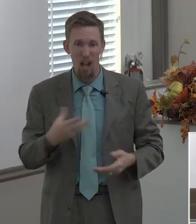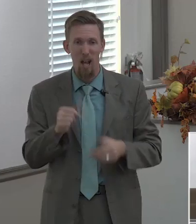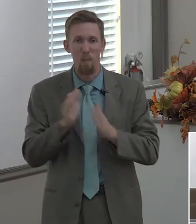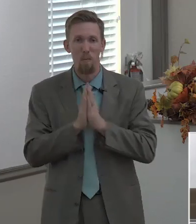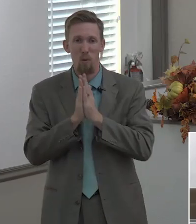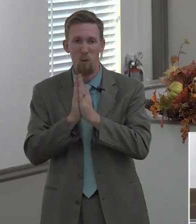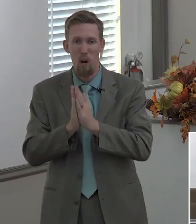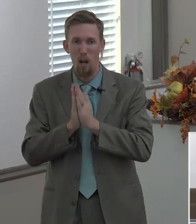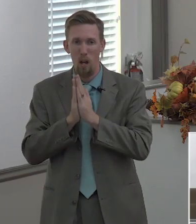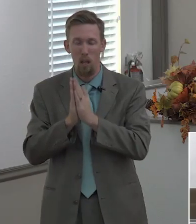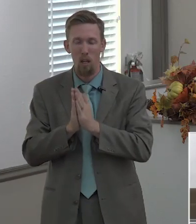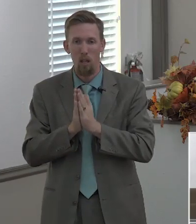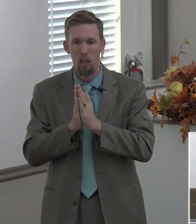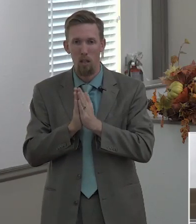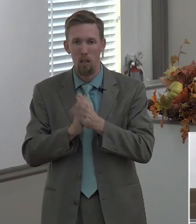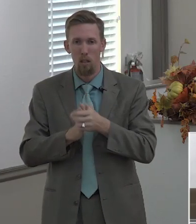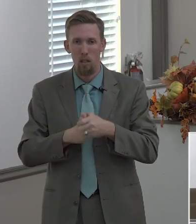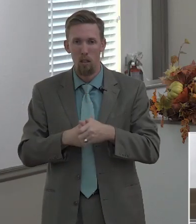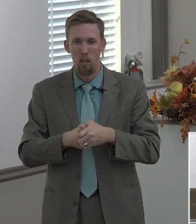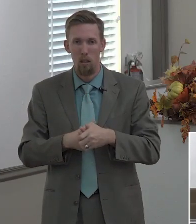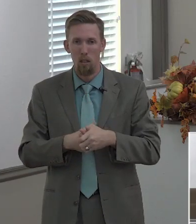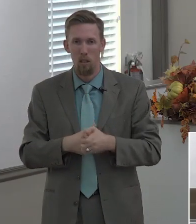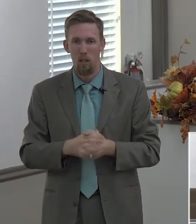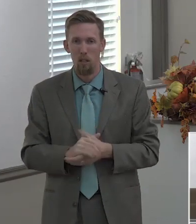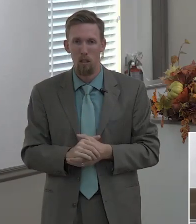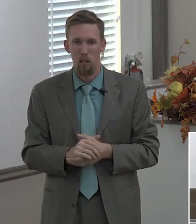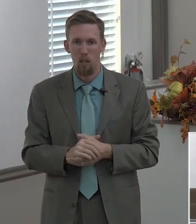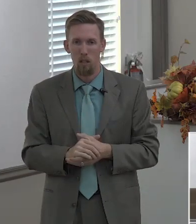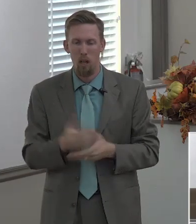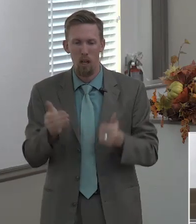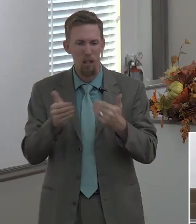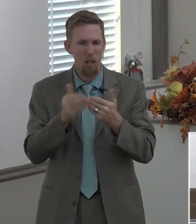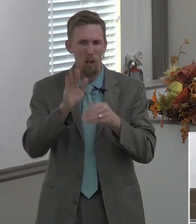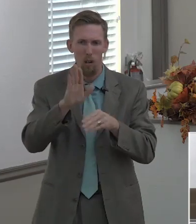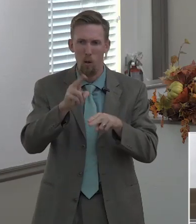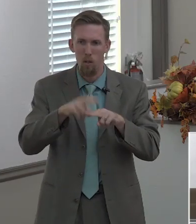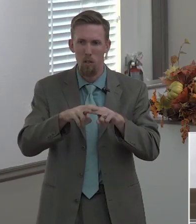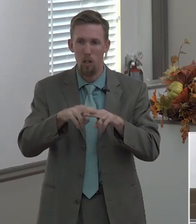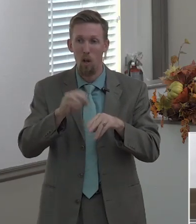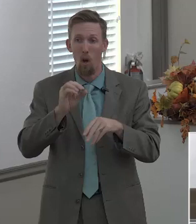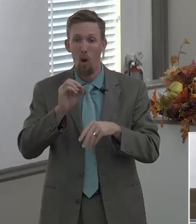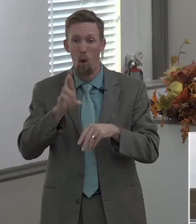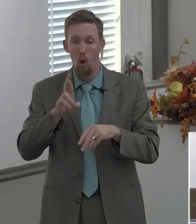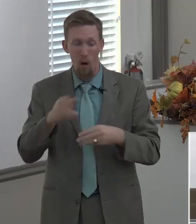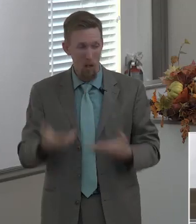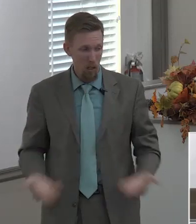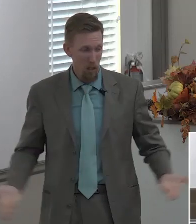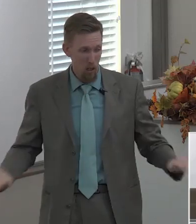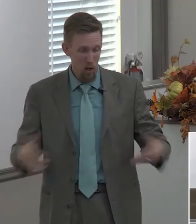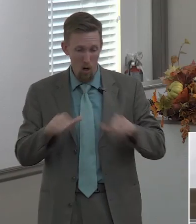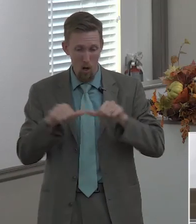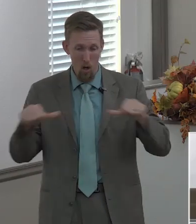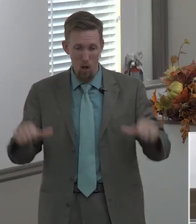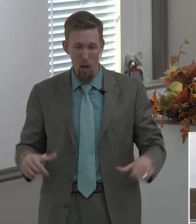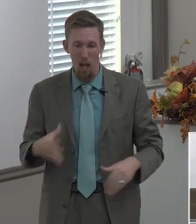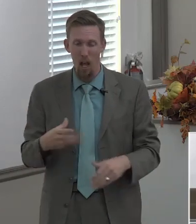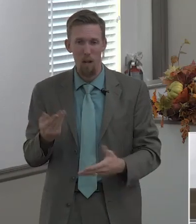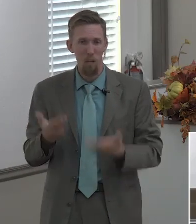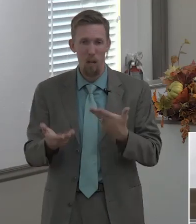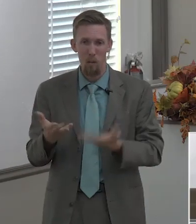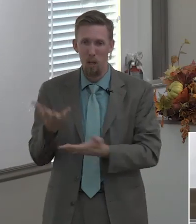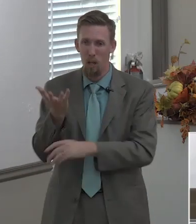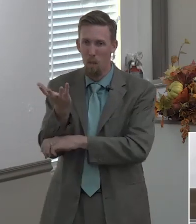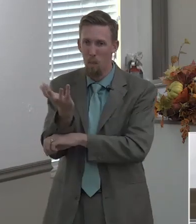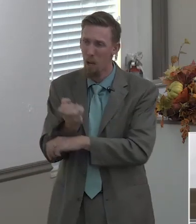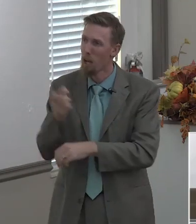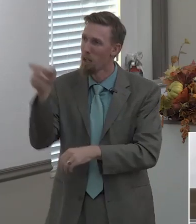you find a place either at your seat or you find a place at this old fashioned altar and